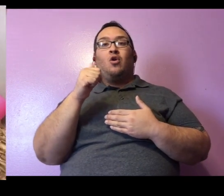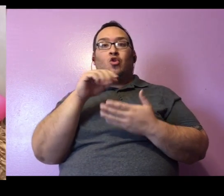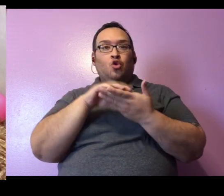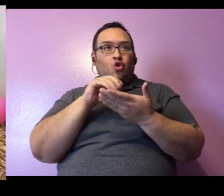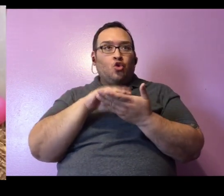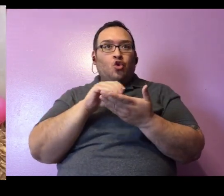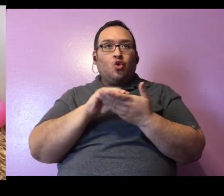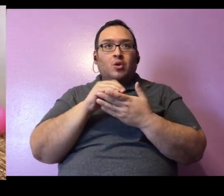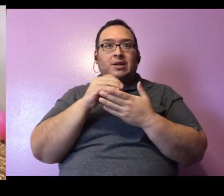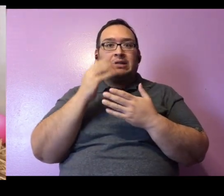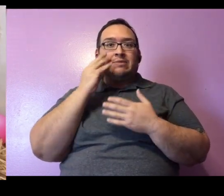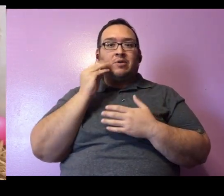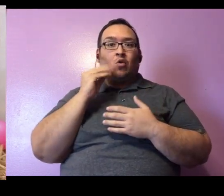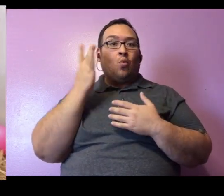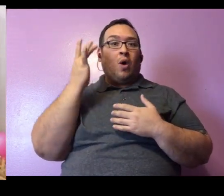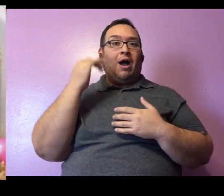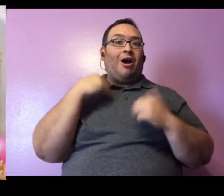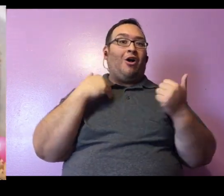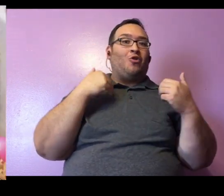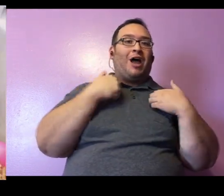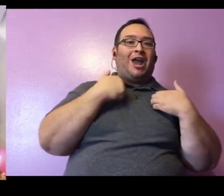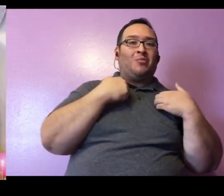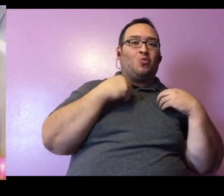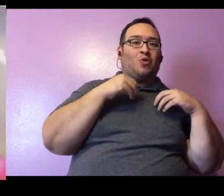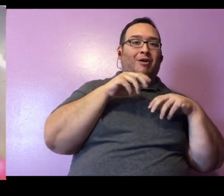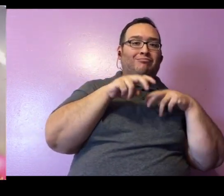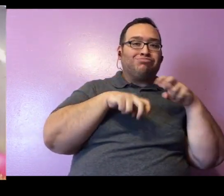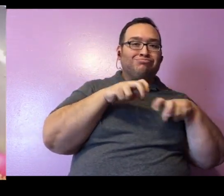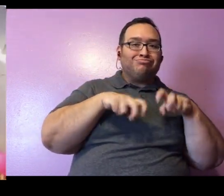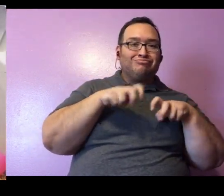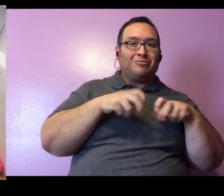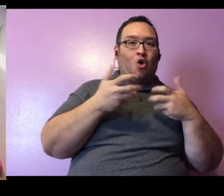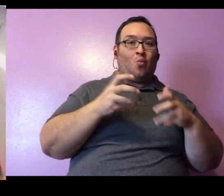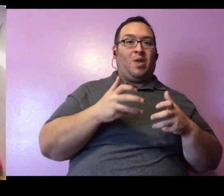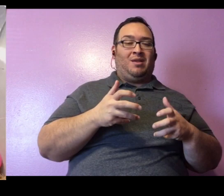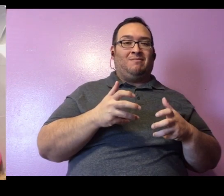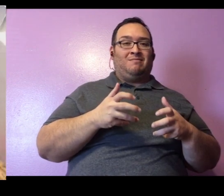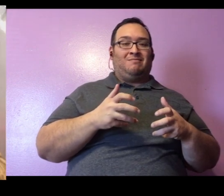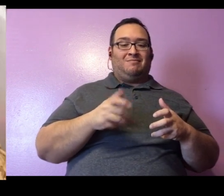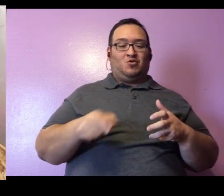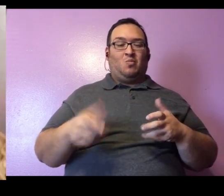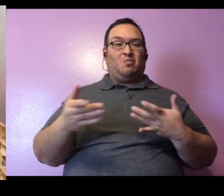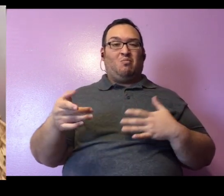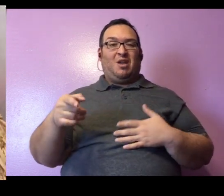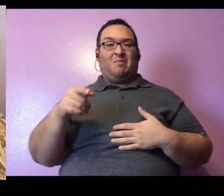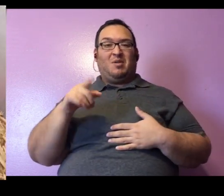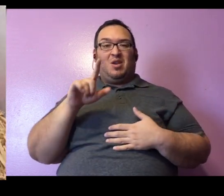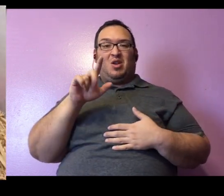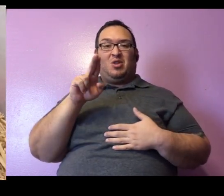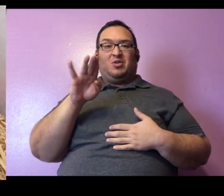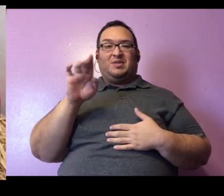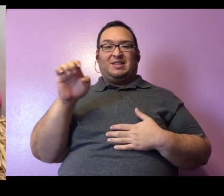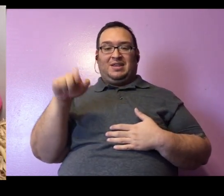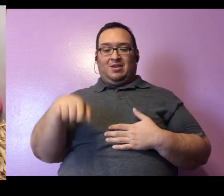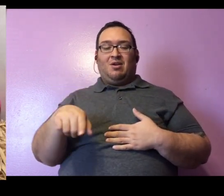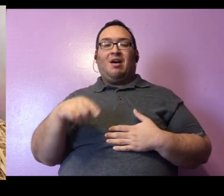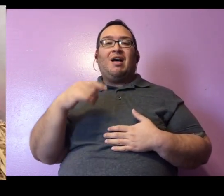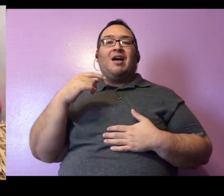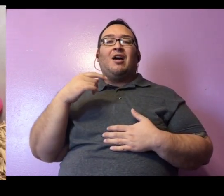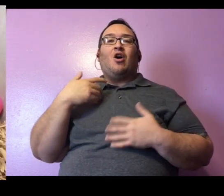because we let some other animals dig around in here as well, and so Lucille is probably smelling some of the other animals that we take care of here at the